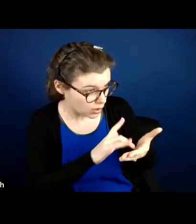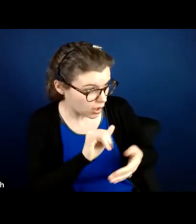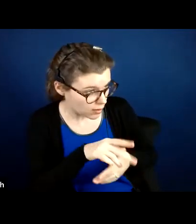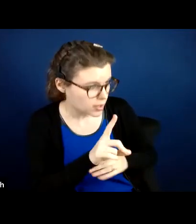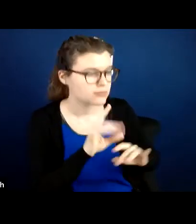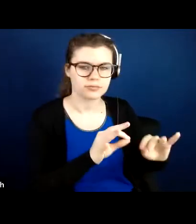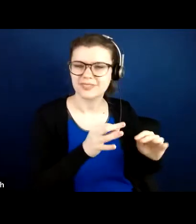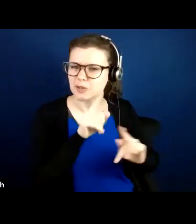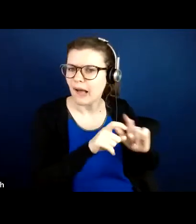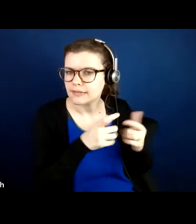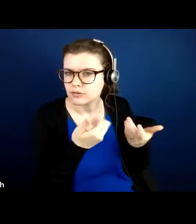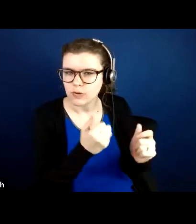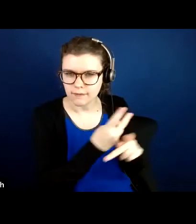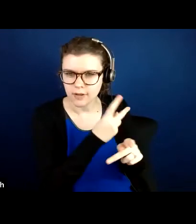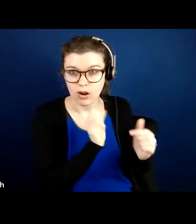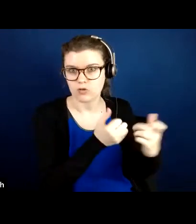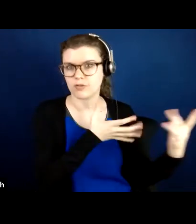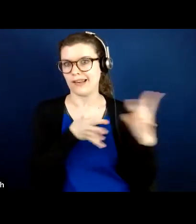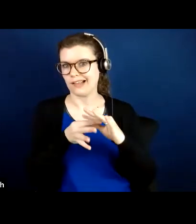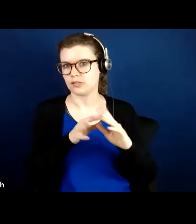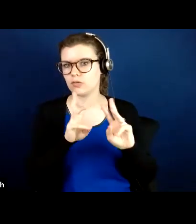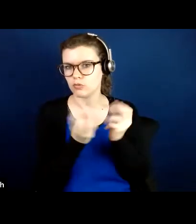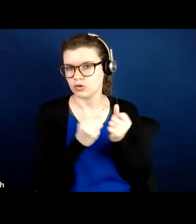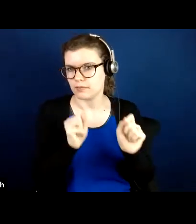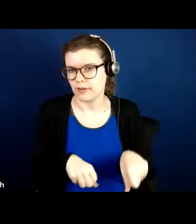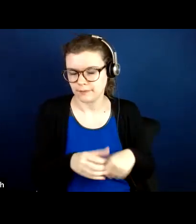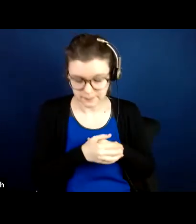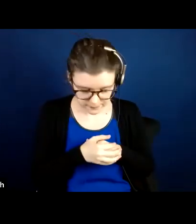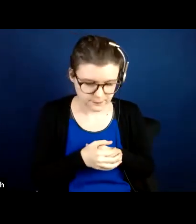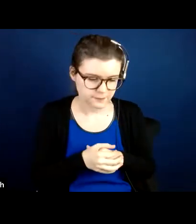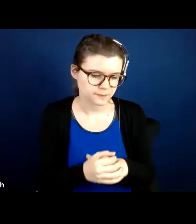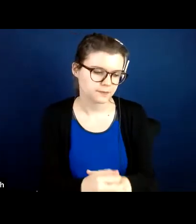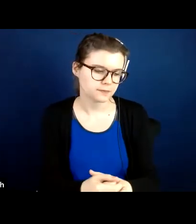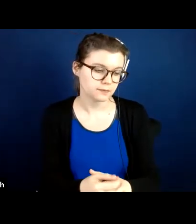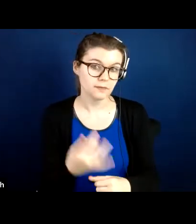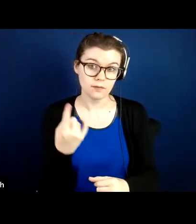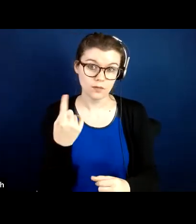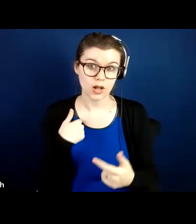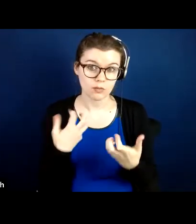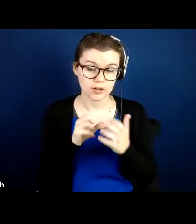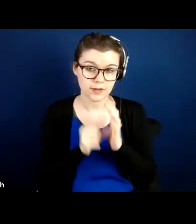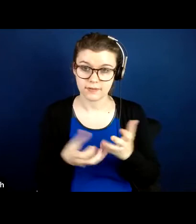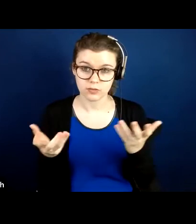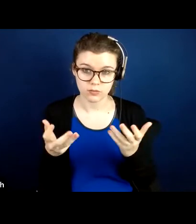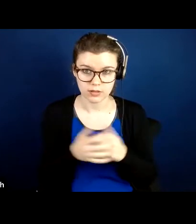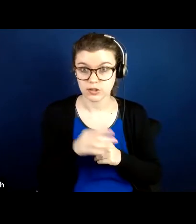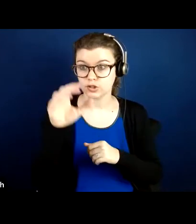figure that out. Then one of the things I wanted to highlight is that Zoom, what's great about Zoom, and I